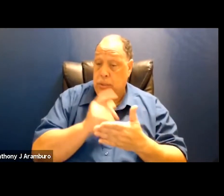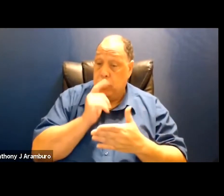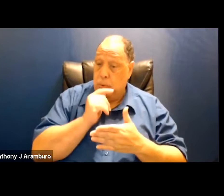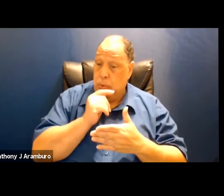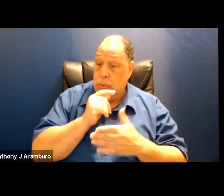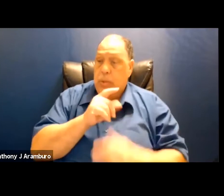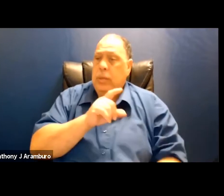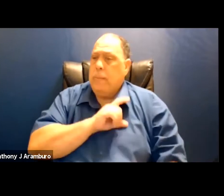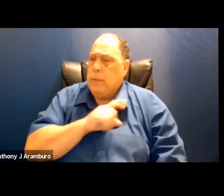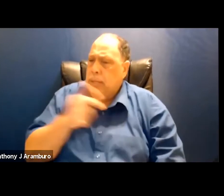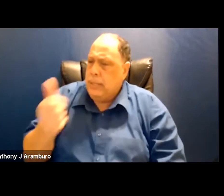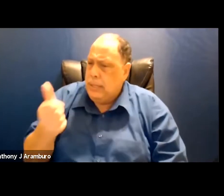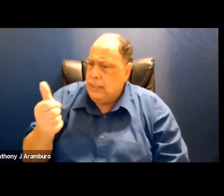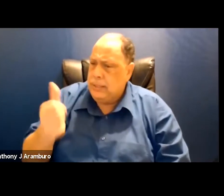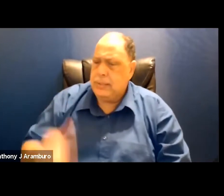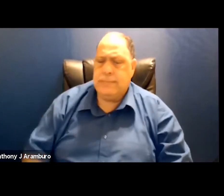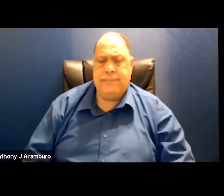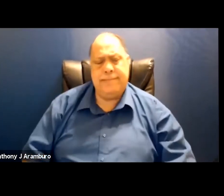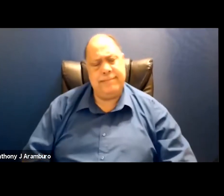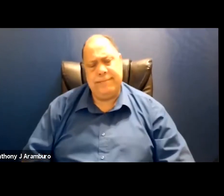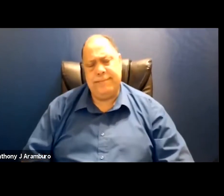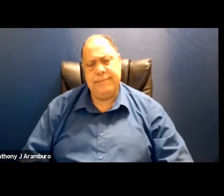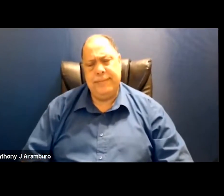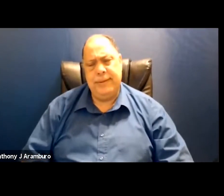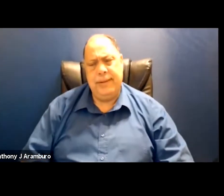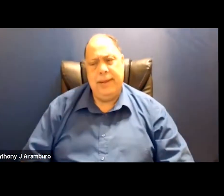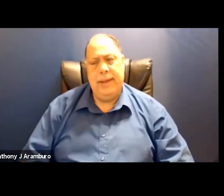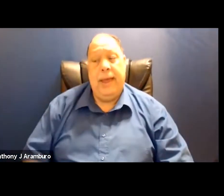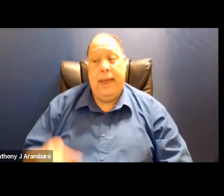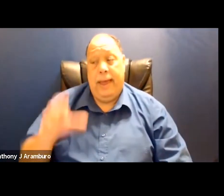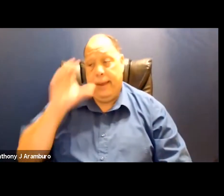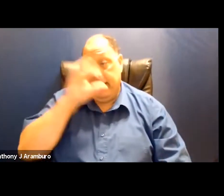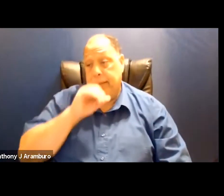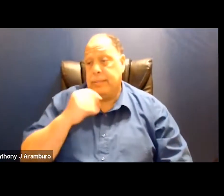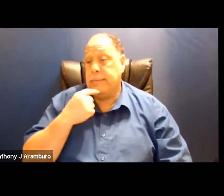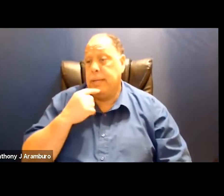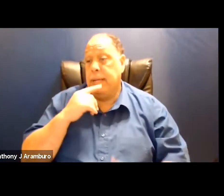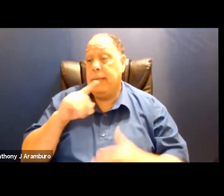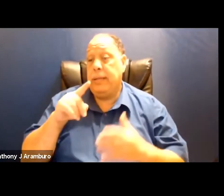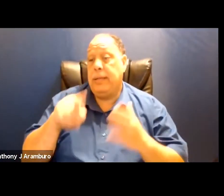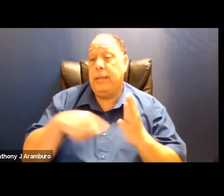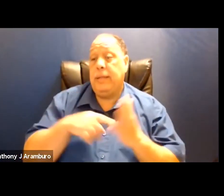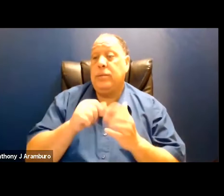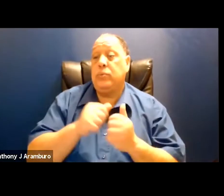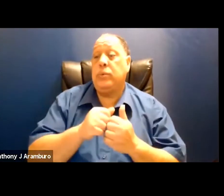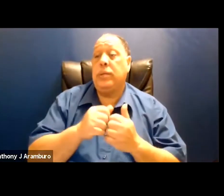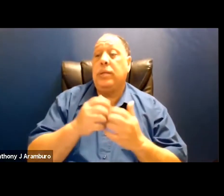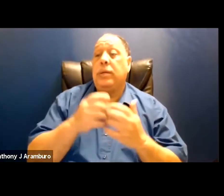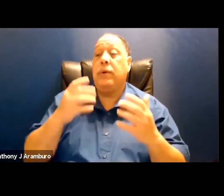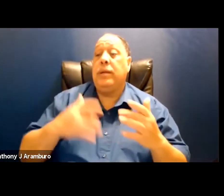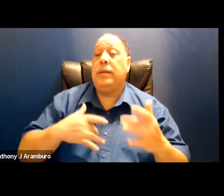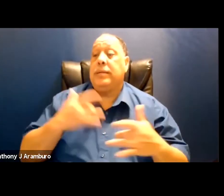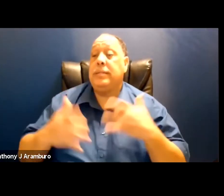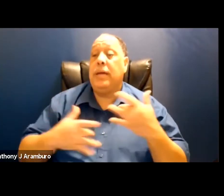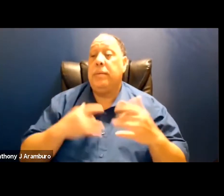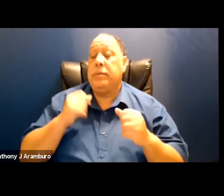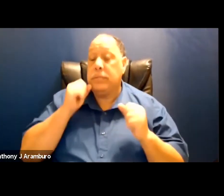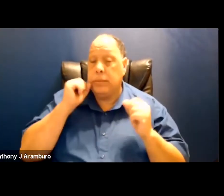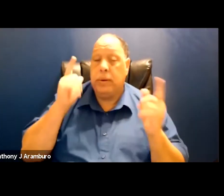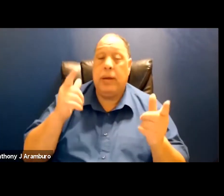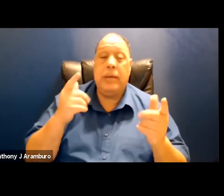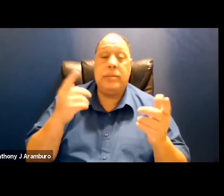and you know like i guess i'm saying this with great excitement and surprise but maybe i always knew that uh